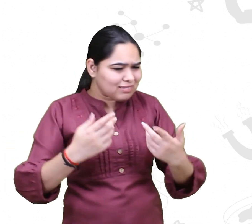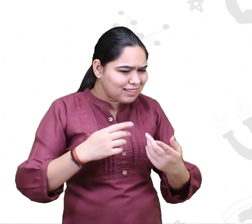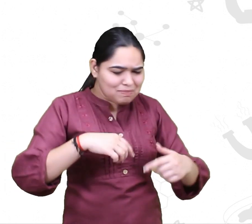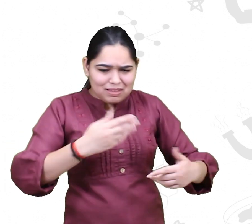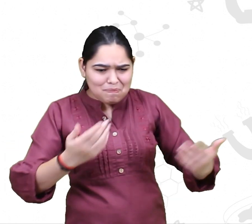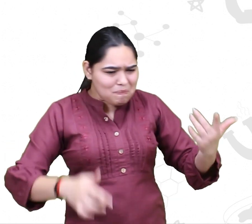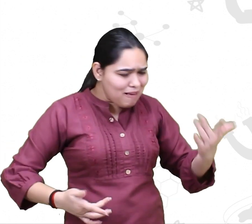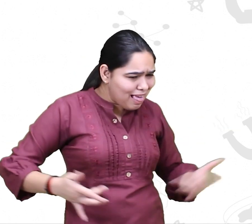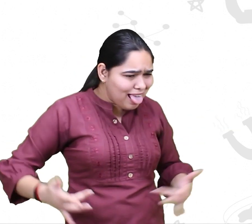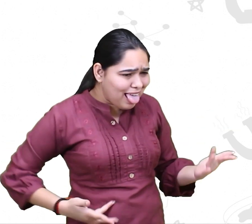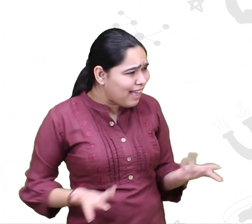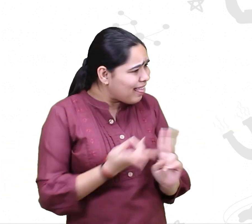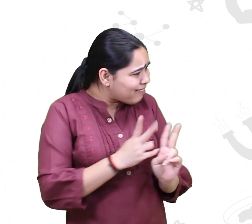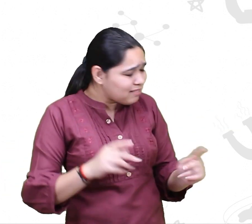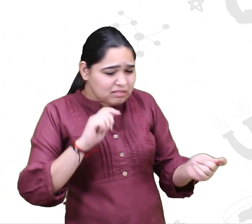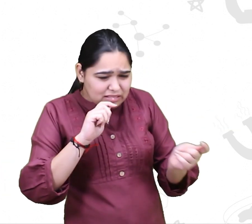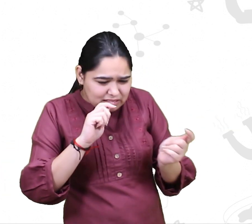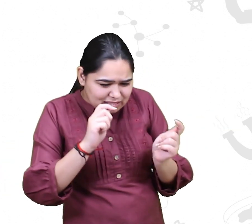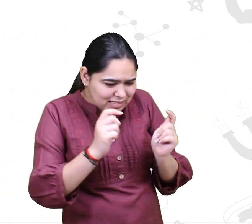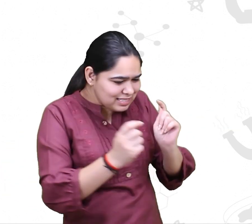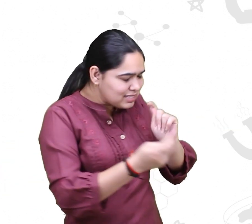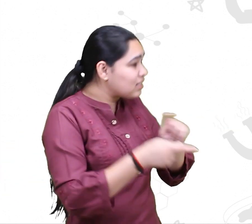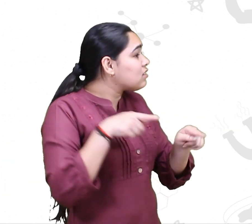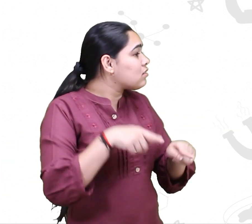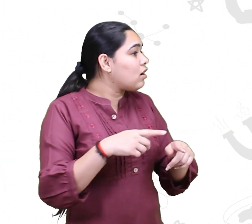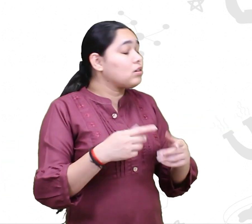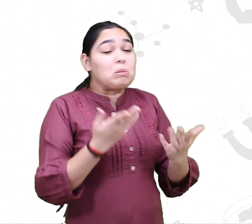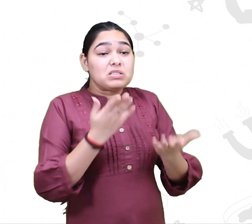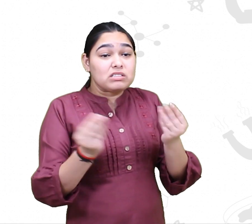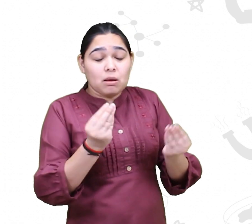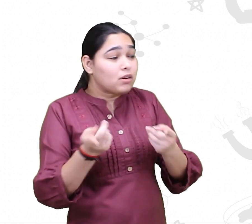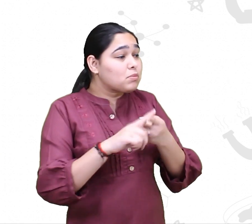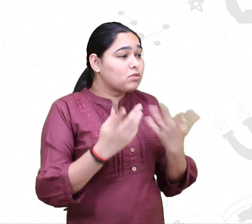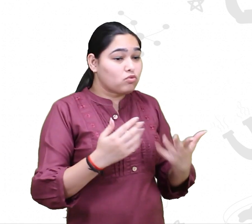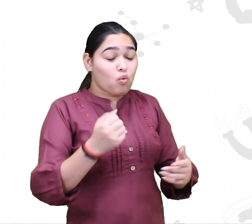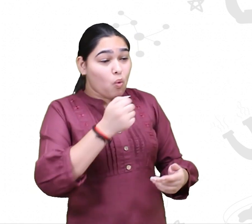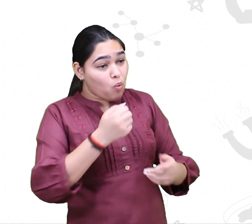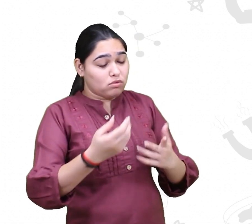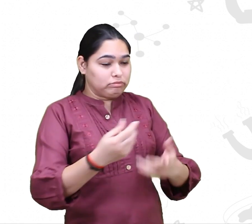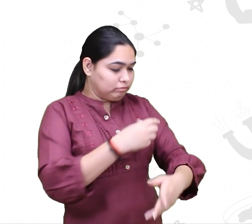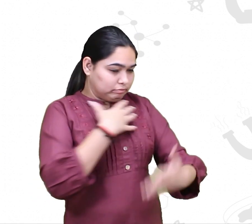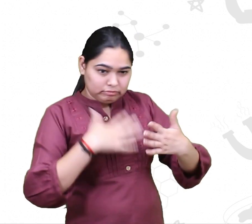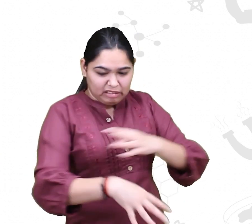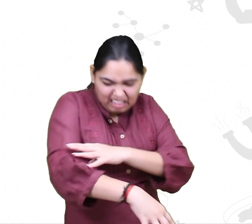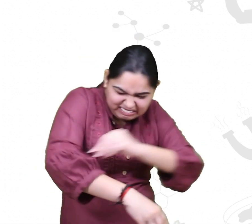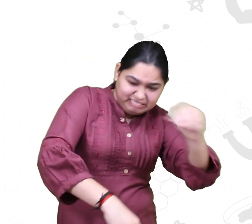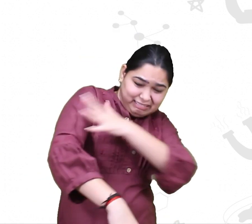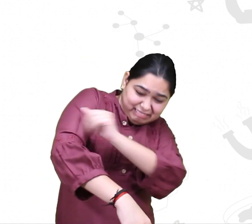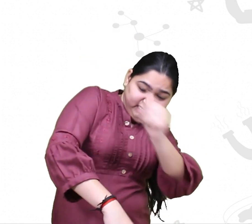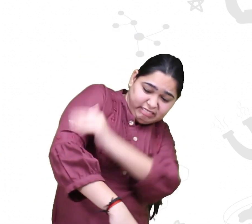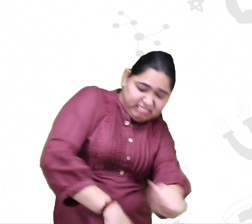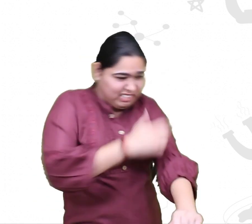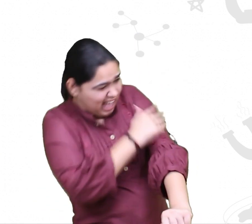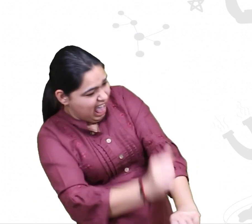So, when they're doing the grooming, if that is deprived, they start doing things hurtful to themselves, like pulling out hair from